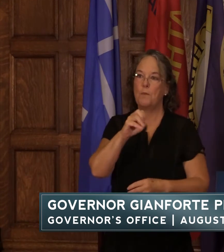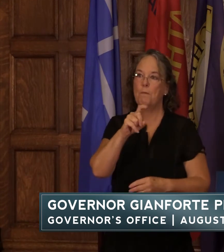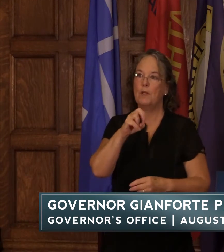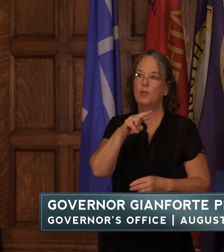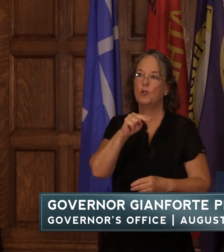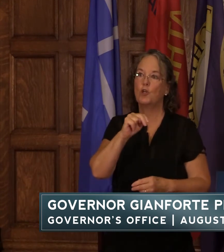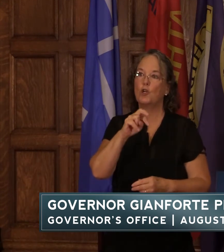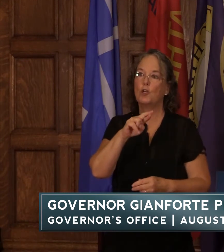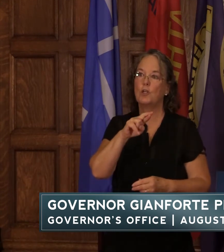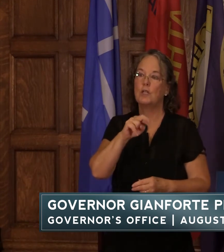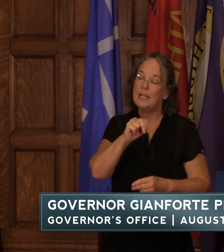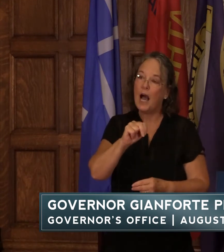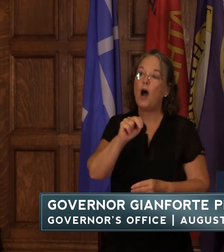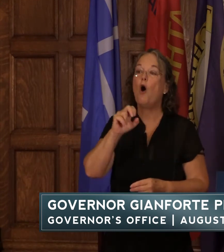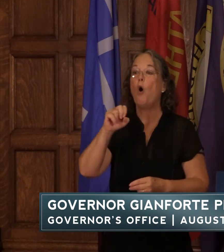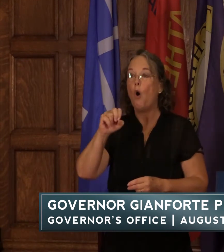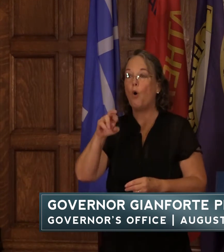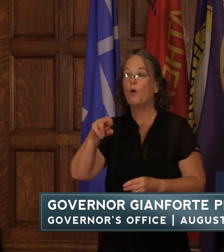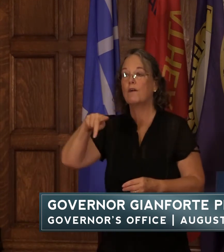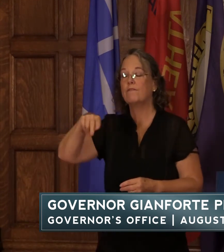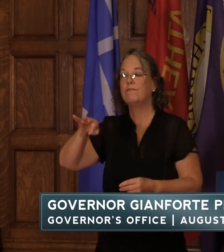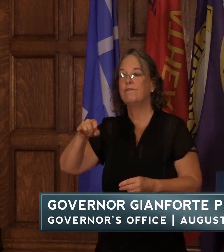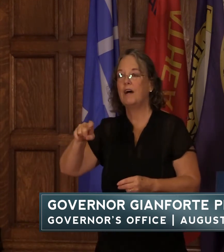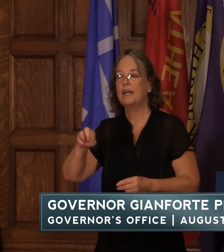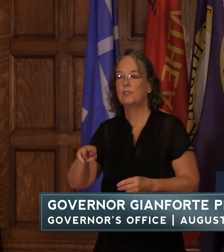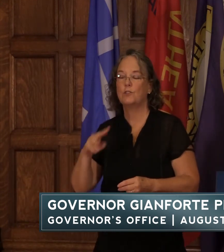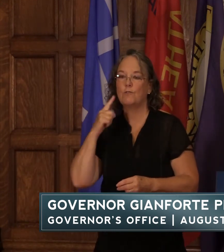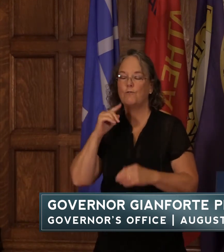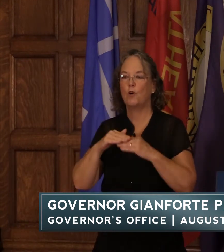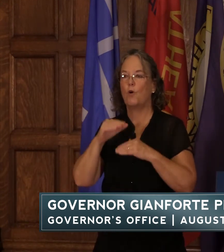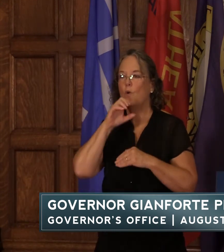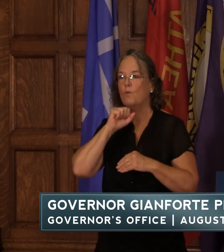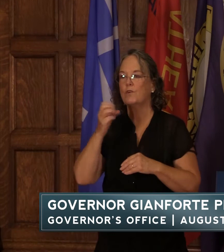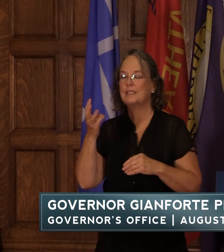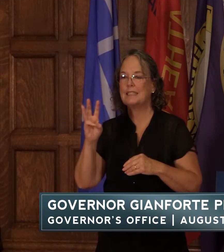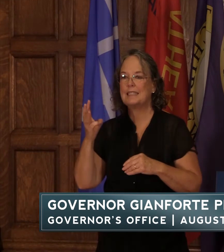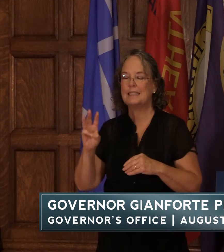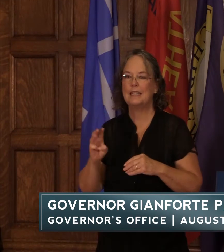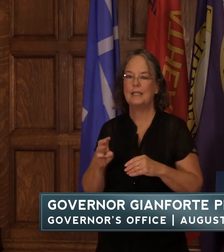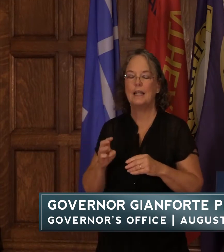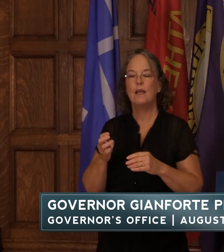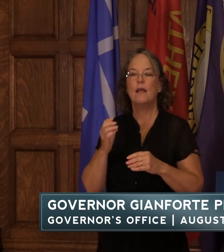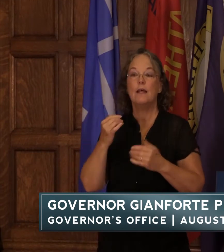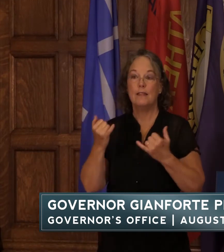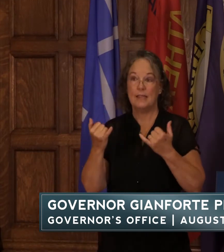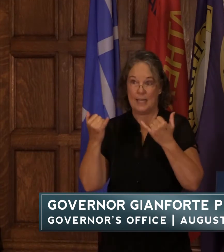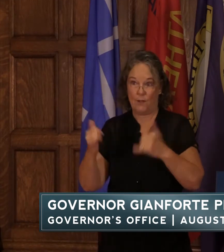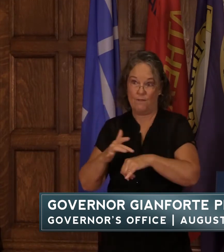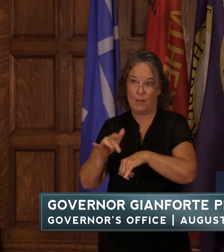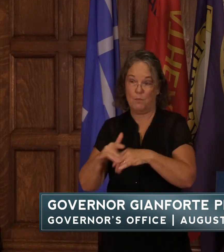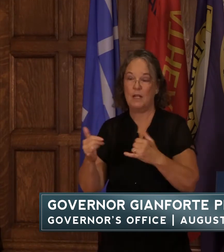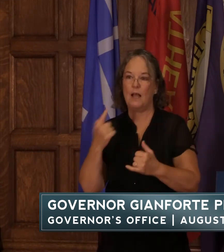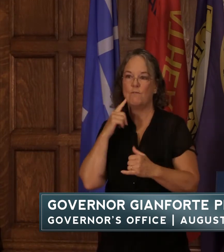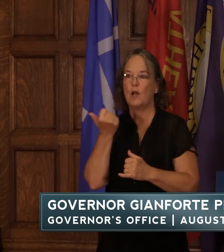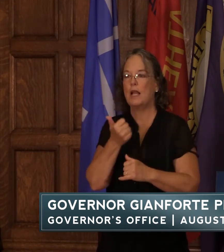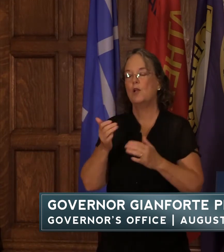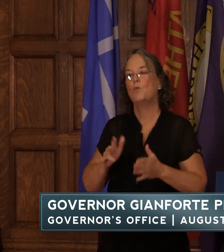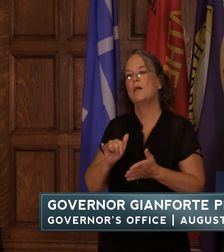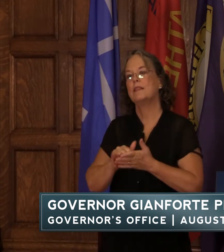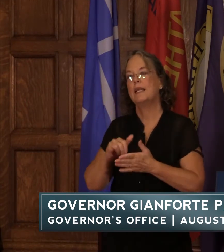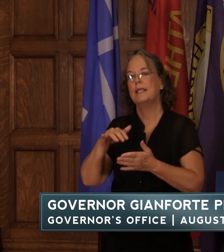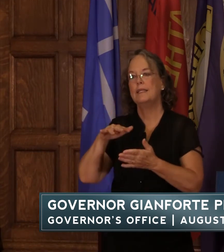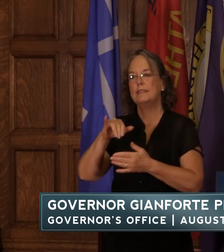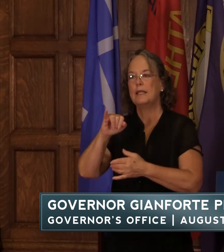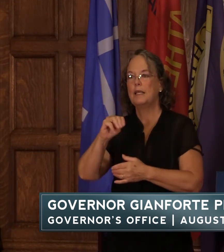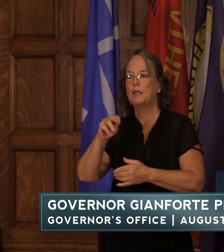are immune compromised these third doses are available now to anyone presenting as immune compromised at any enrolled coven